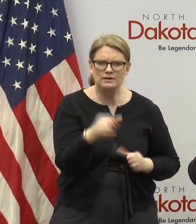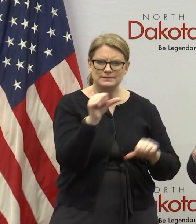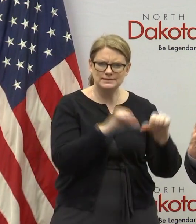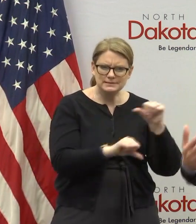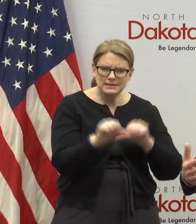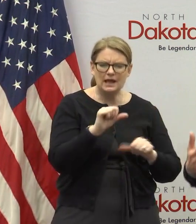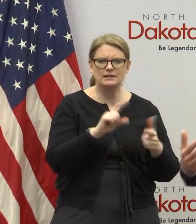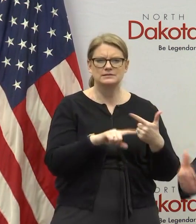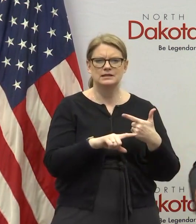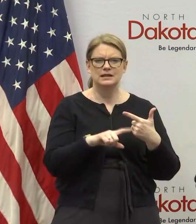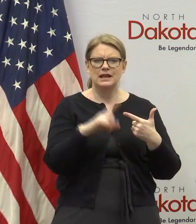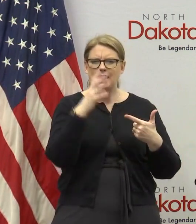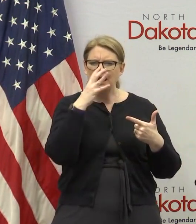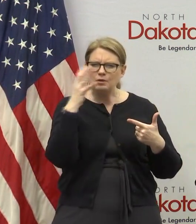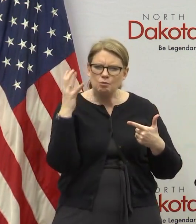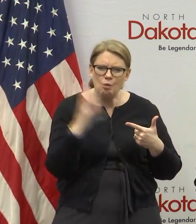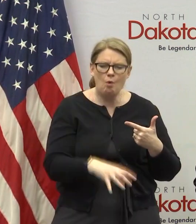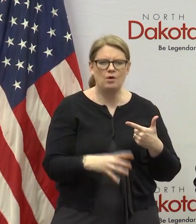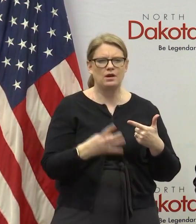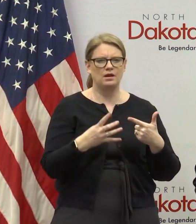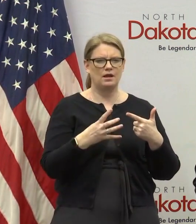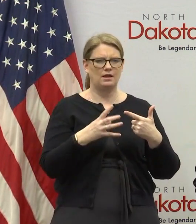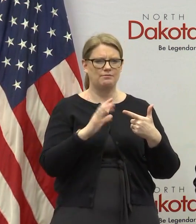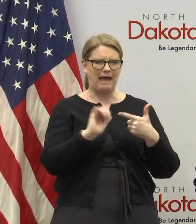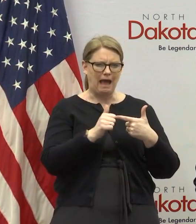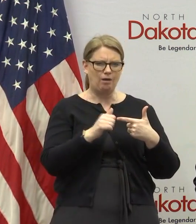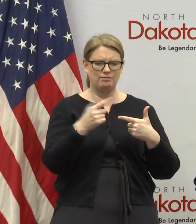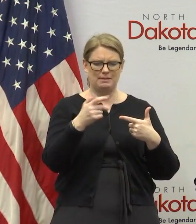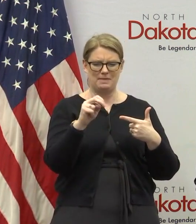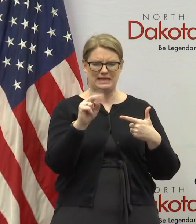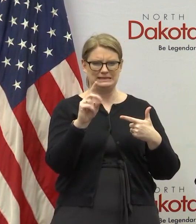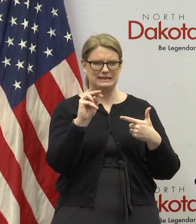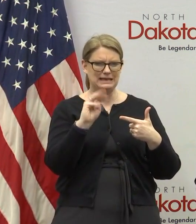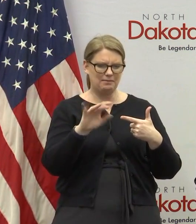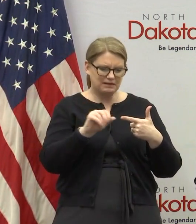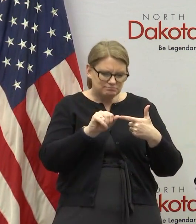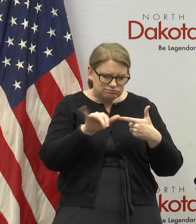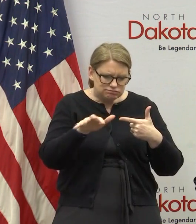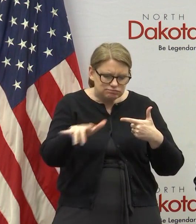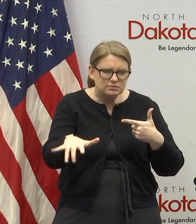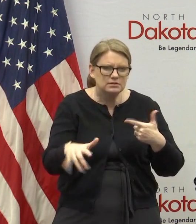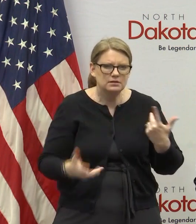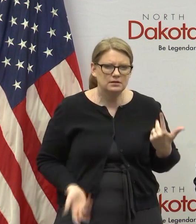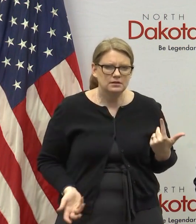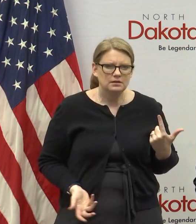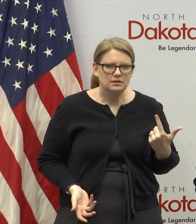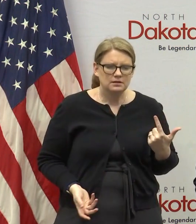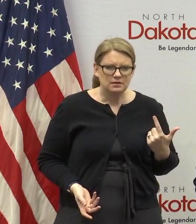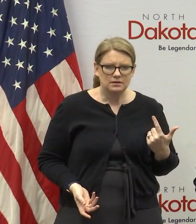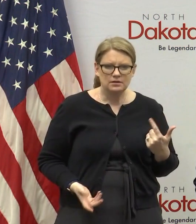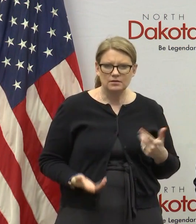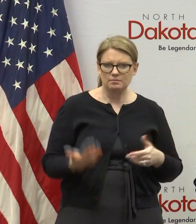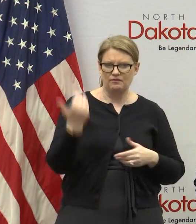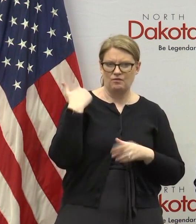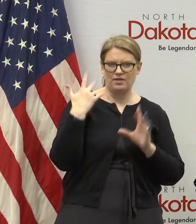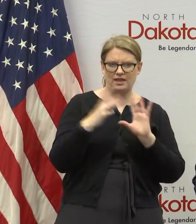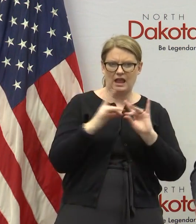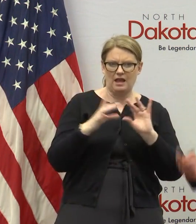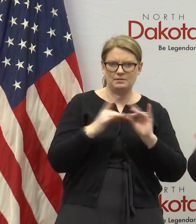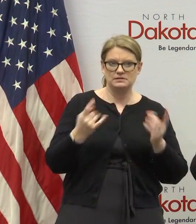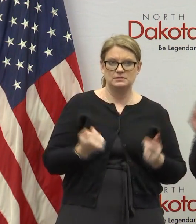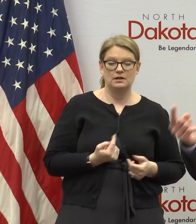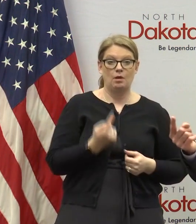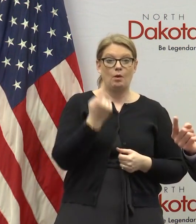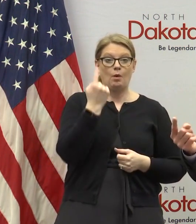the basic underlying fundamentals of how pandemics work uh because uh as i said at one of the earlier conferences it was you know